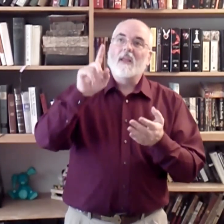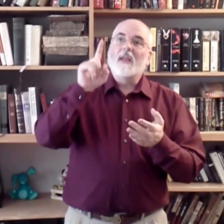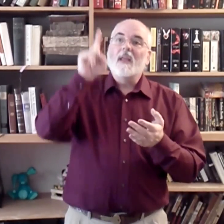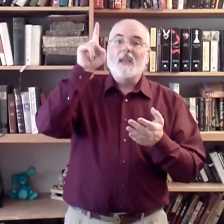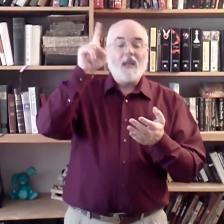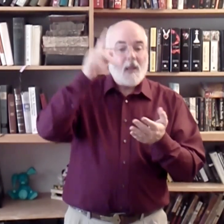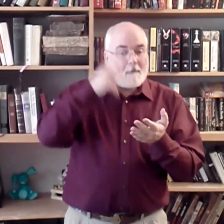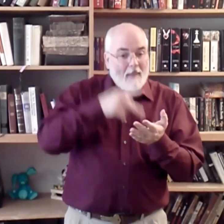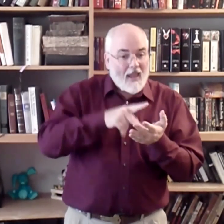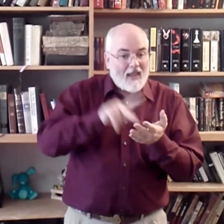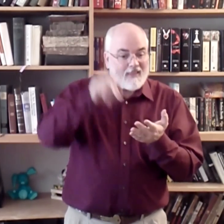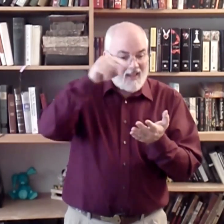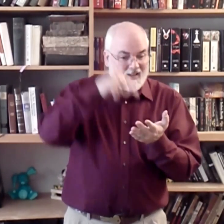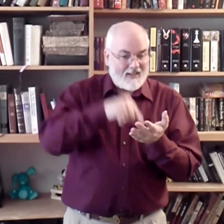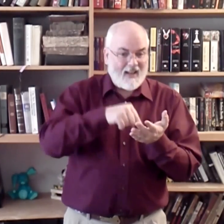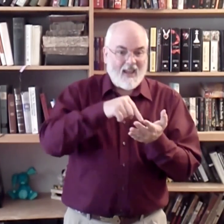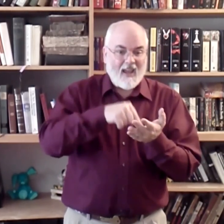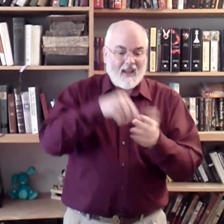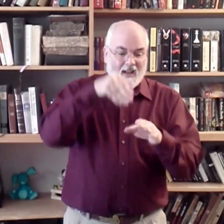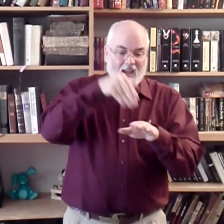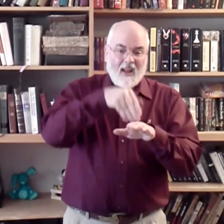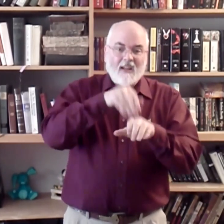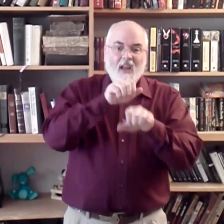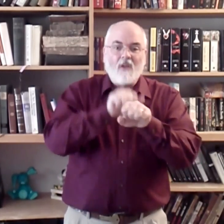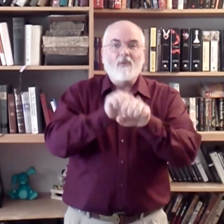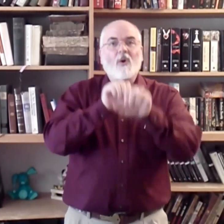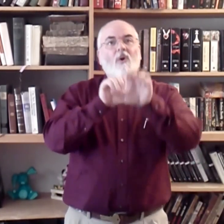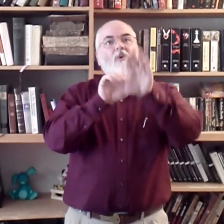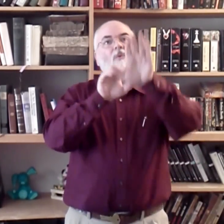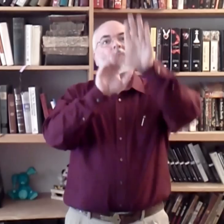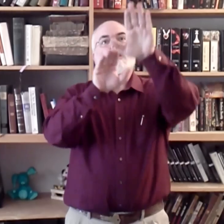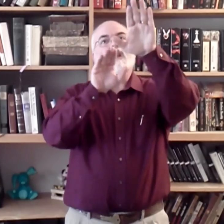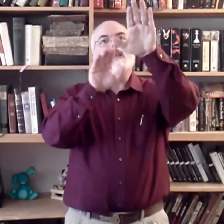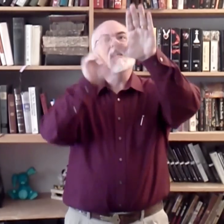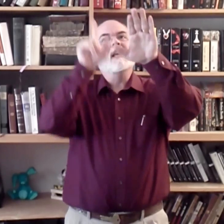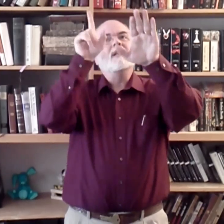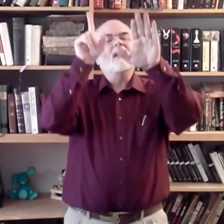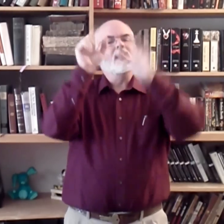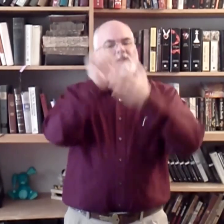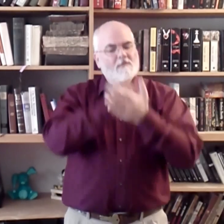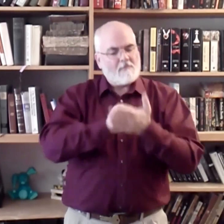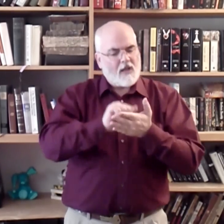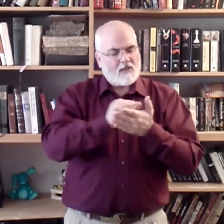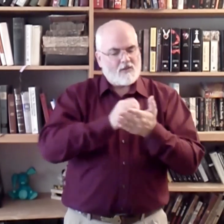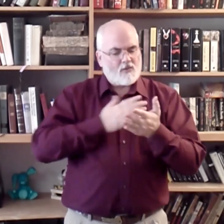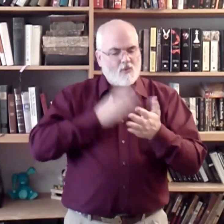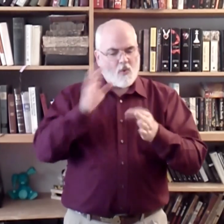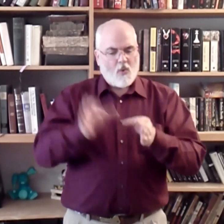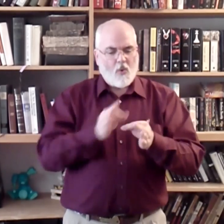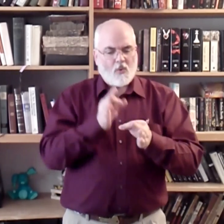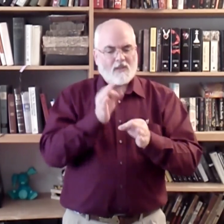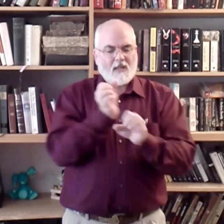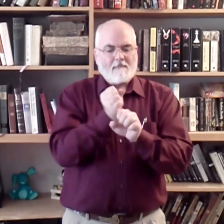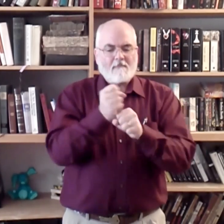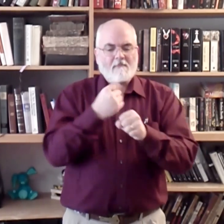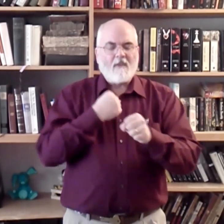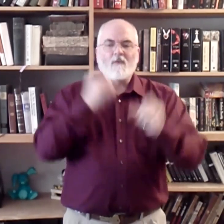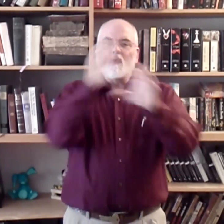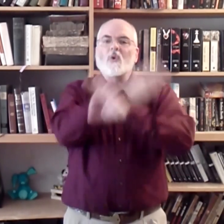He paid that debt at Calvary, He cleansed my soul and set me free,